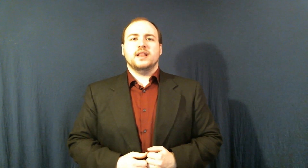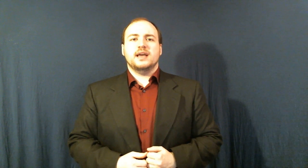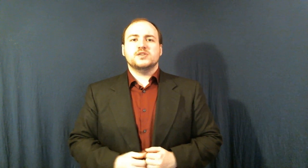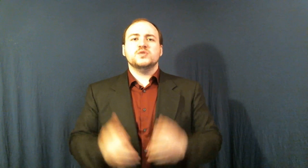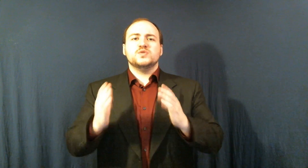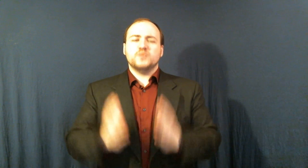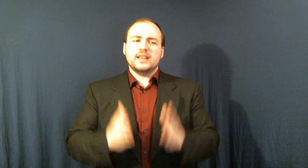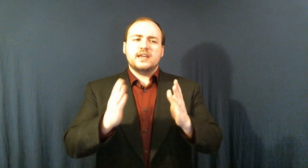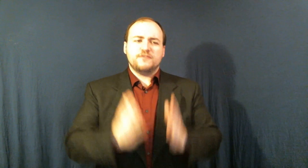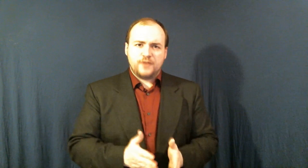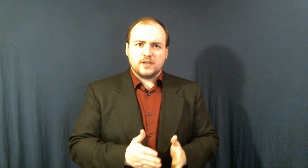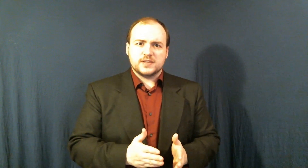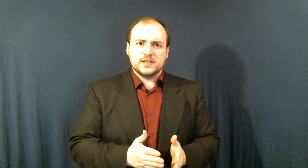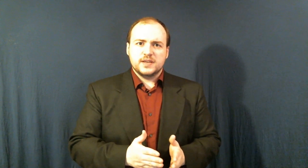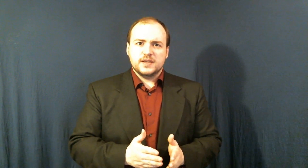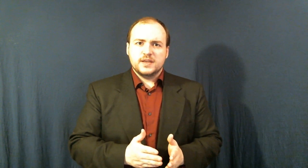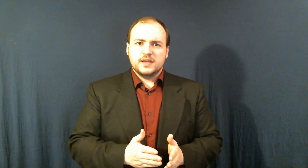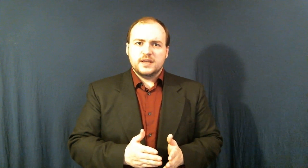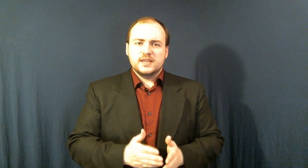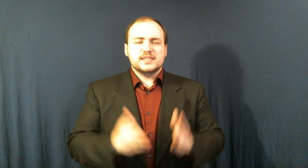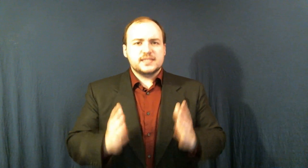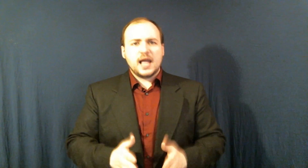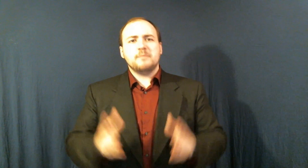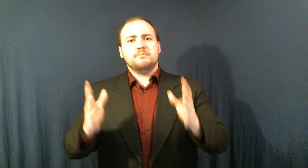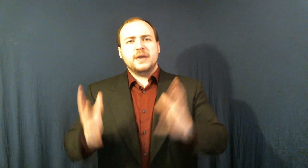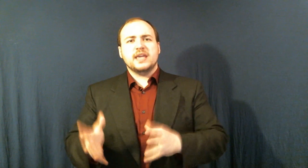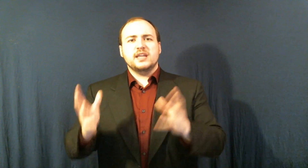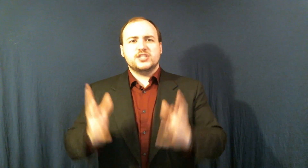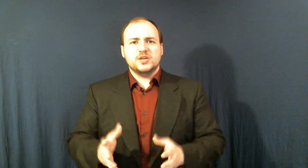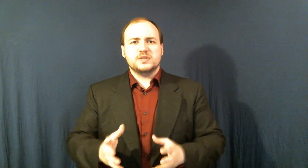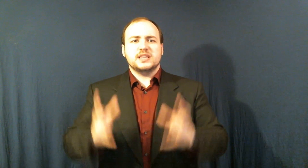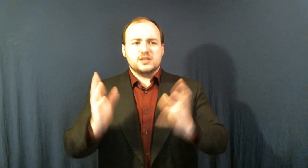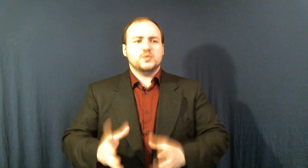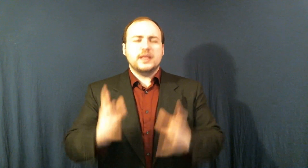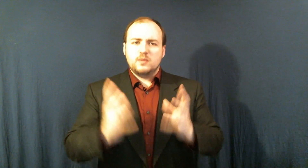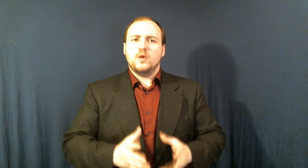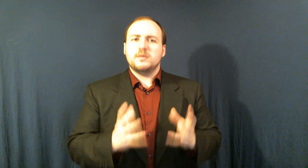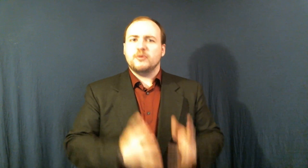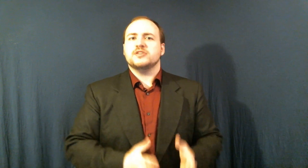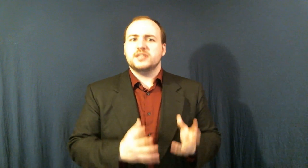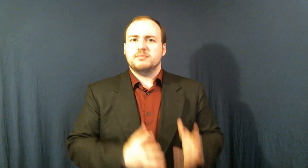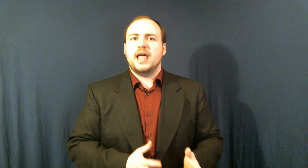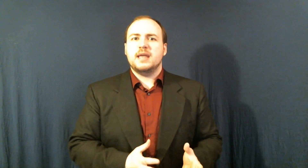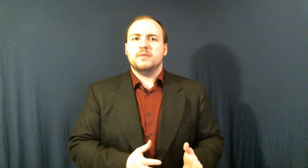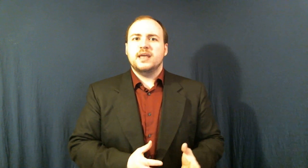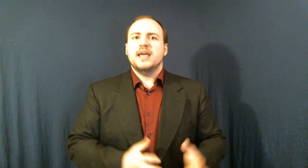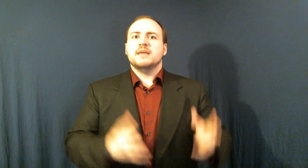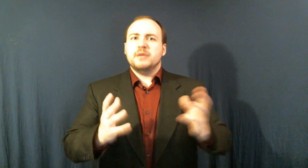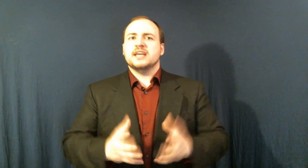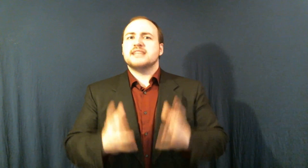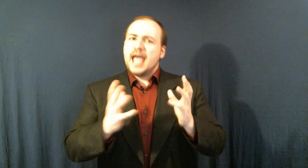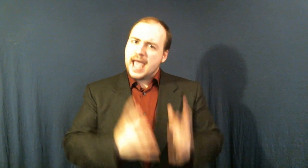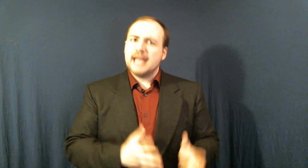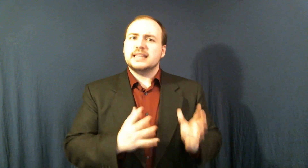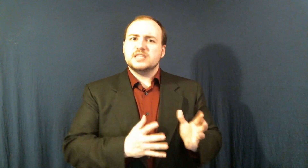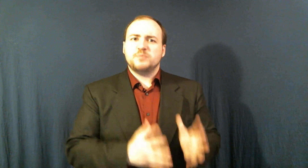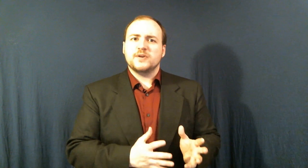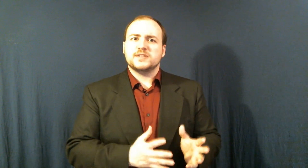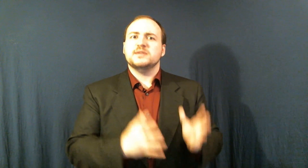realize who's really at fault Stop picking and choosing there's really one person to blame because had this person